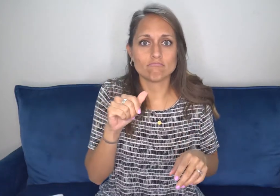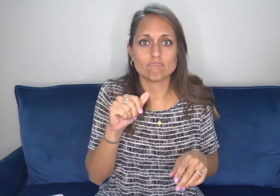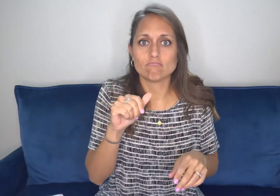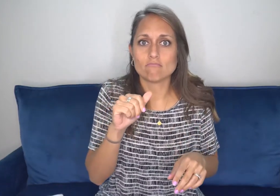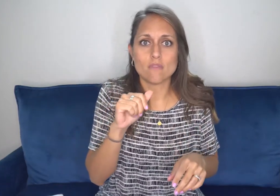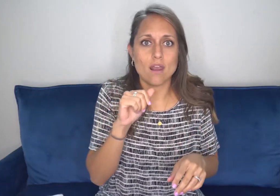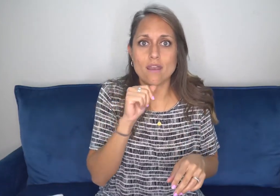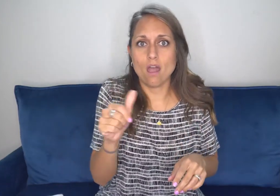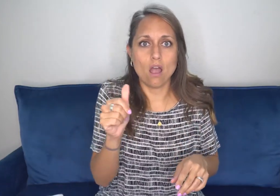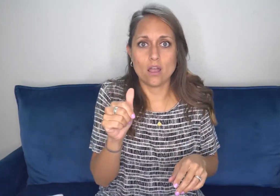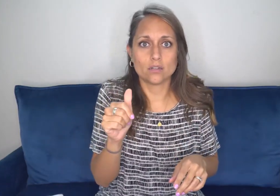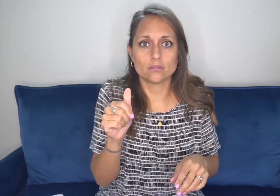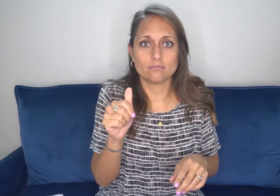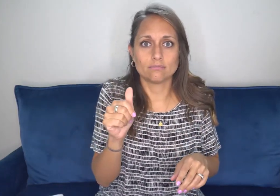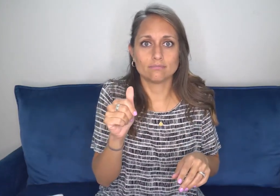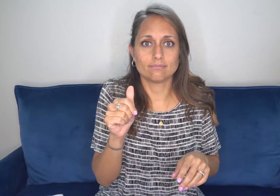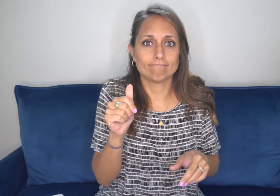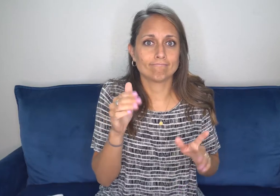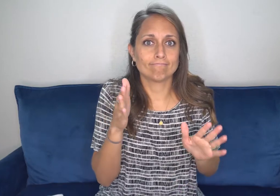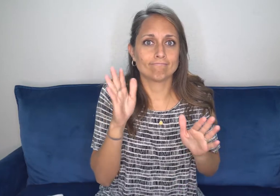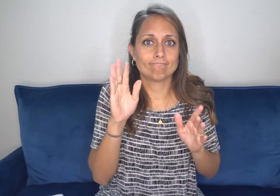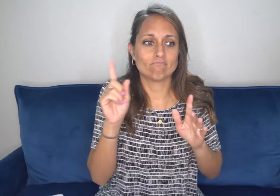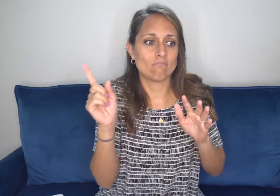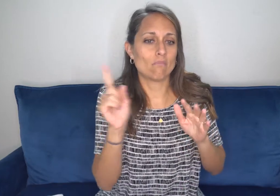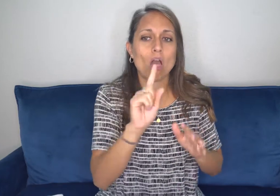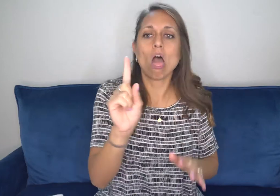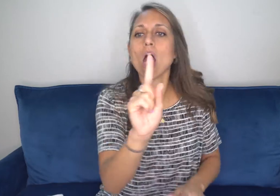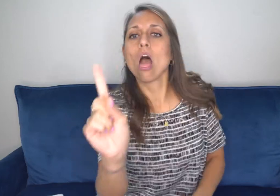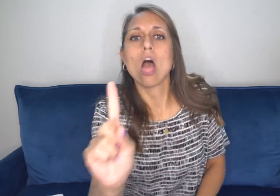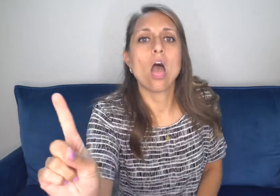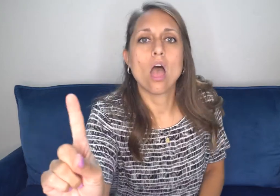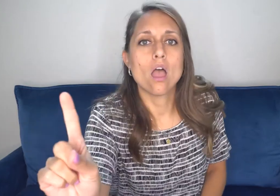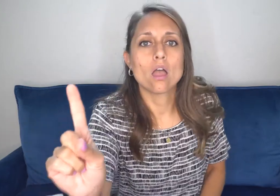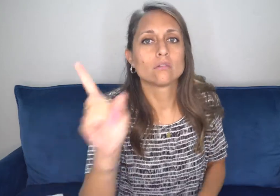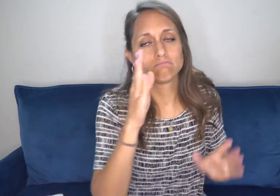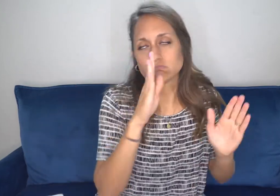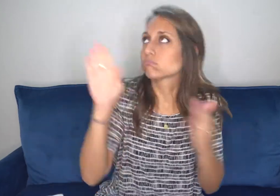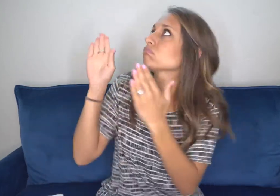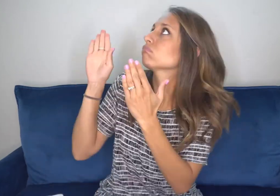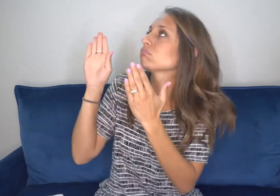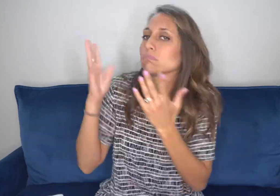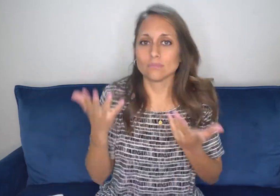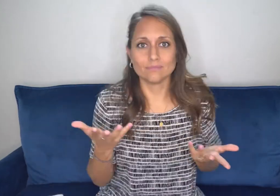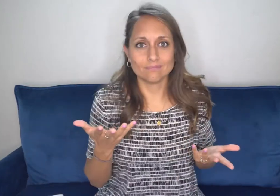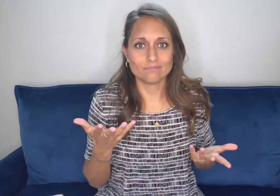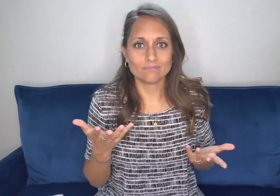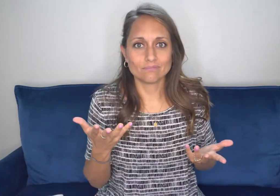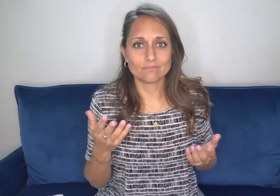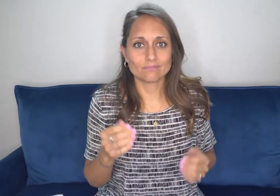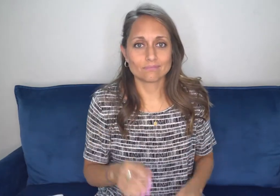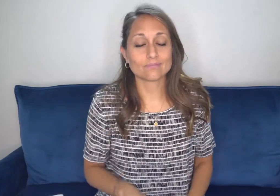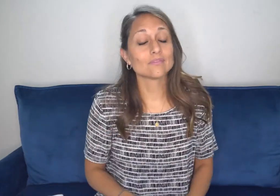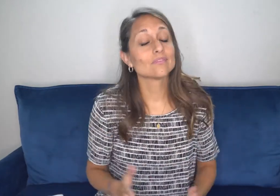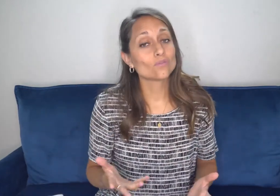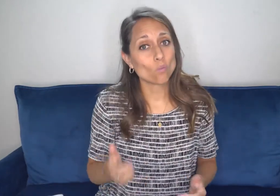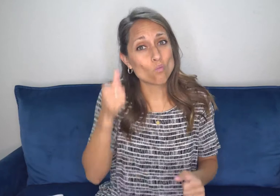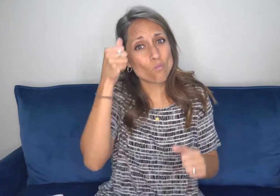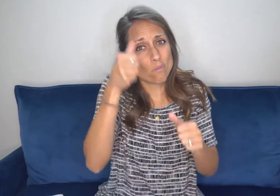99 who in this passage is the ones who don't need repentance. So let's